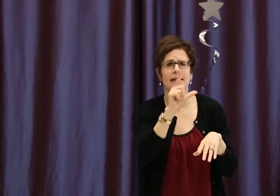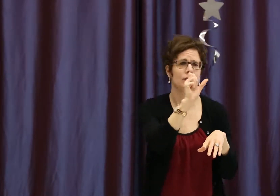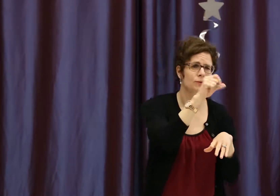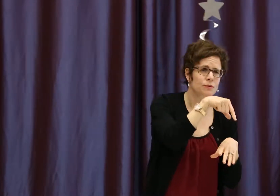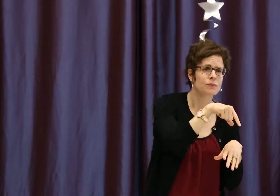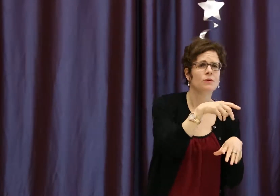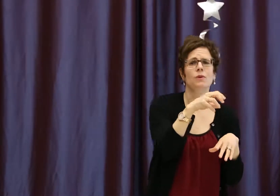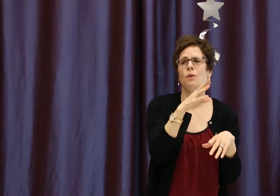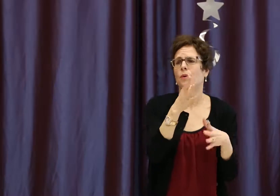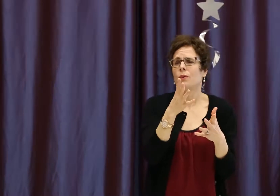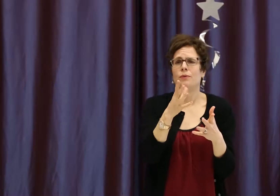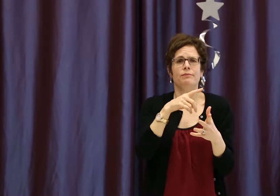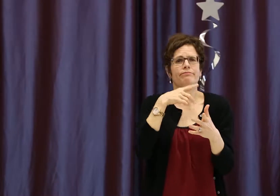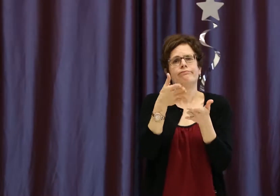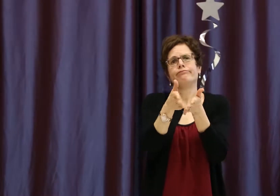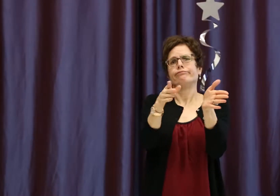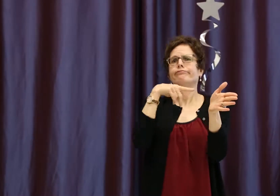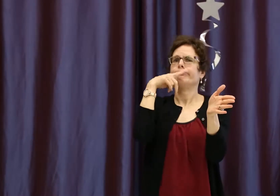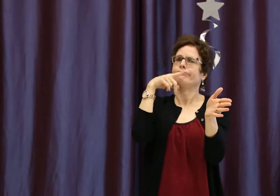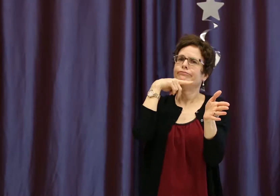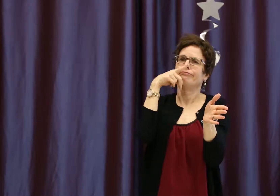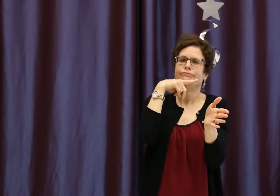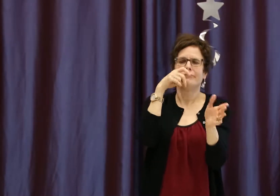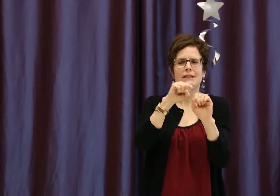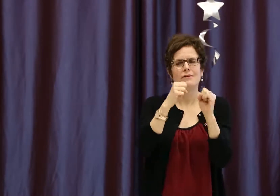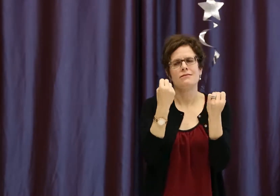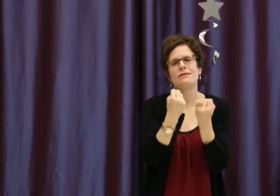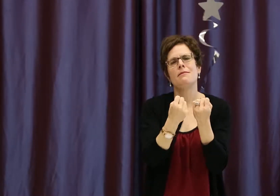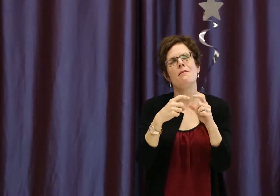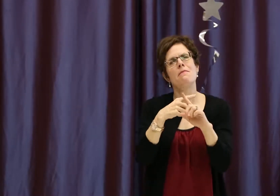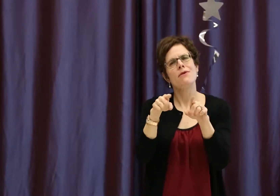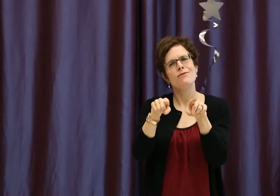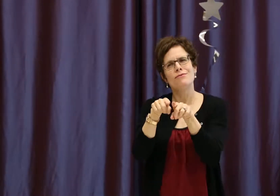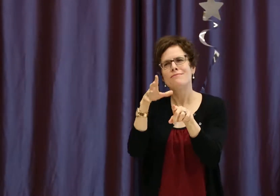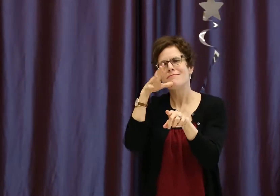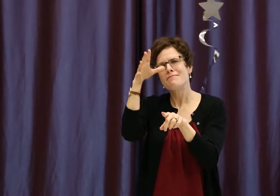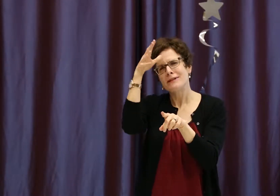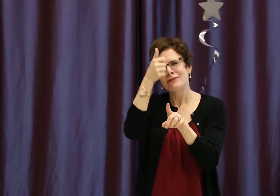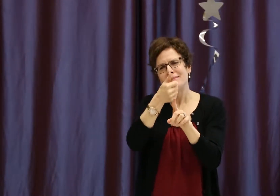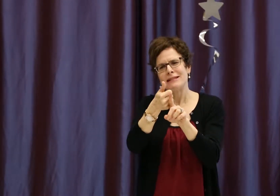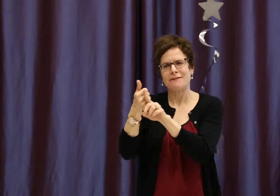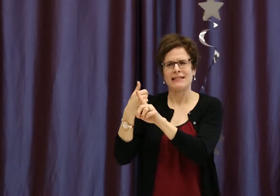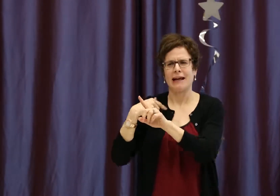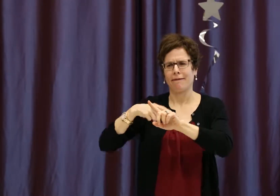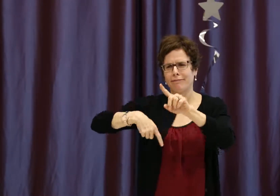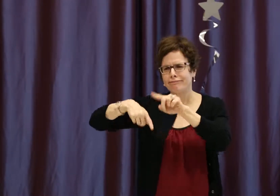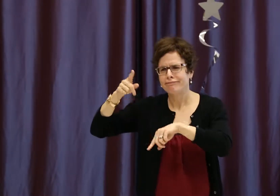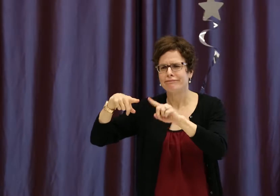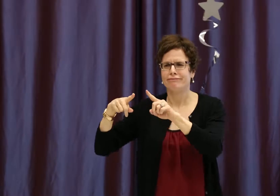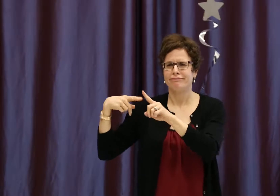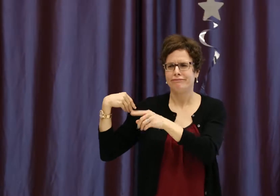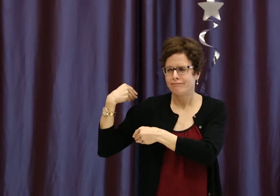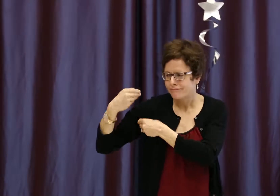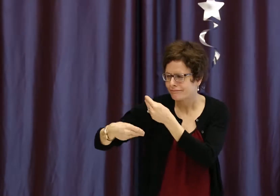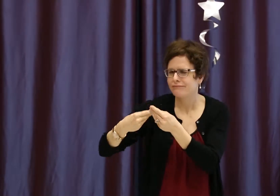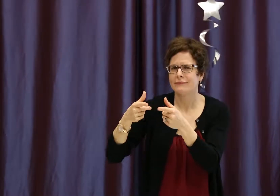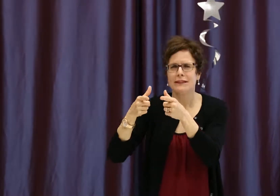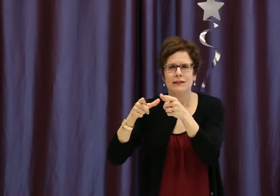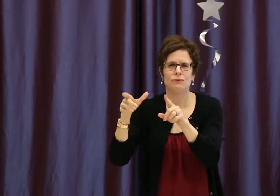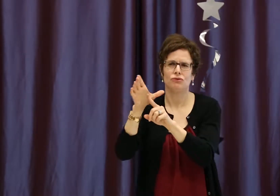communities, whether they're learning ASL, LSQ, supporting them to be involved within those communities, and also the hearing communities that they